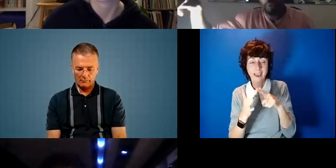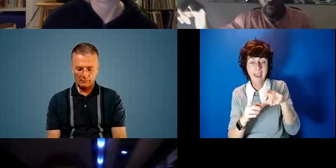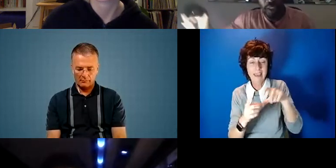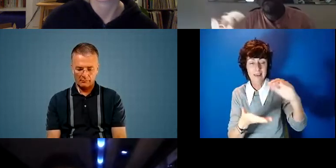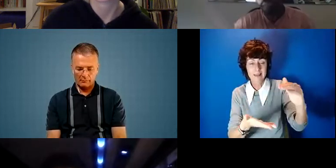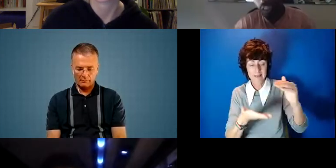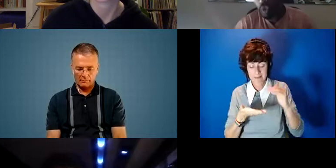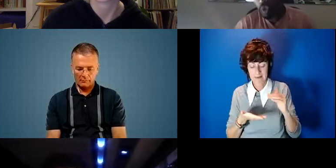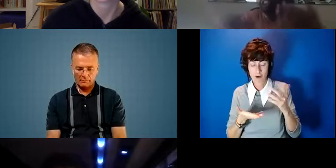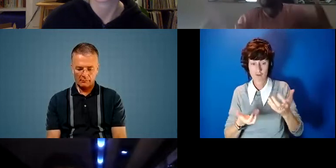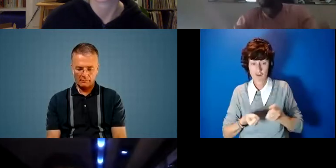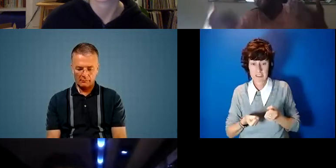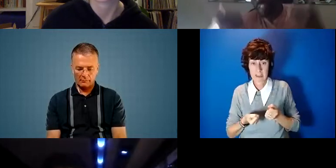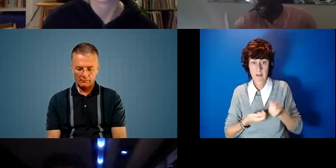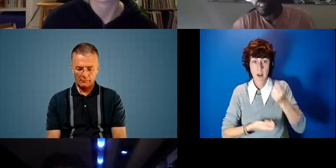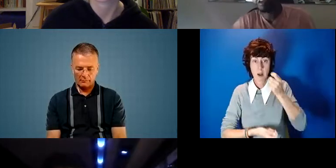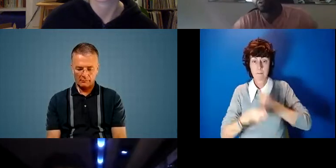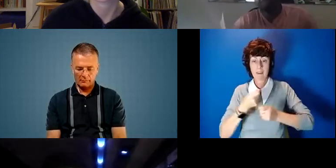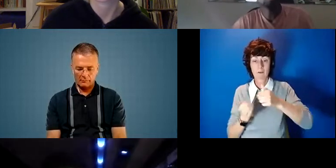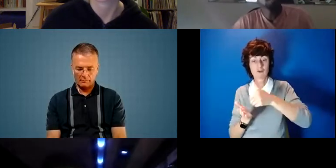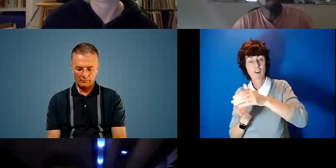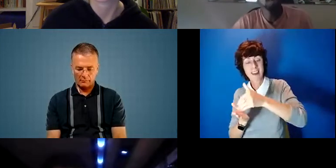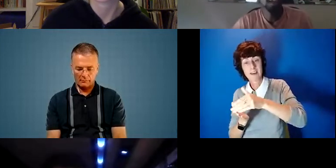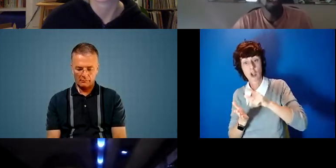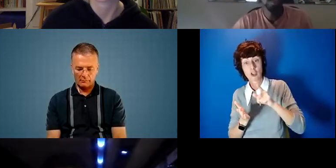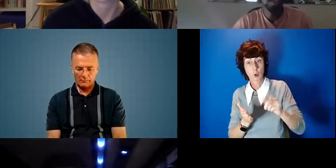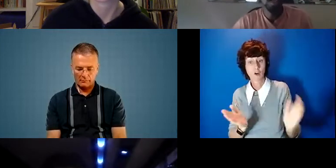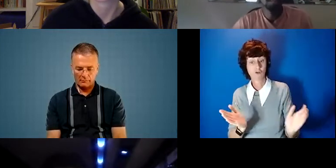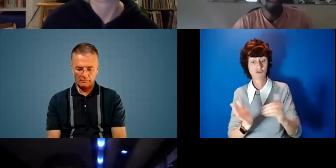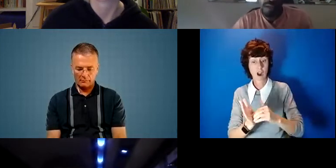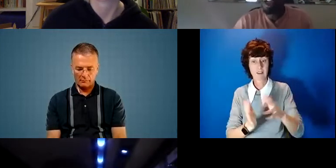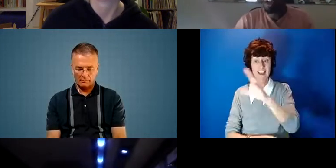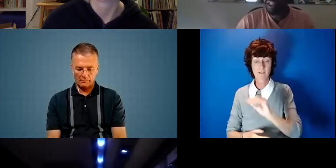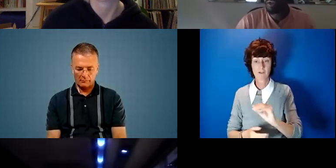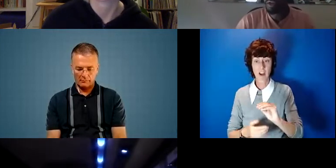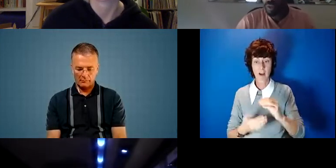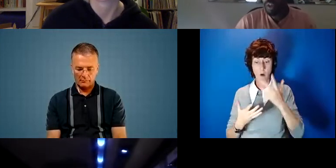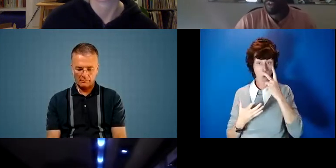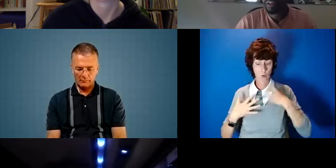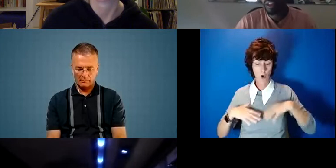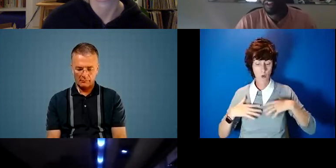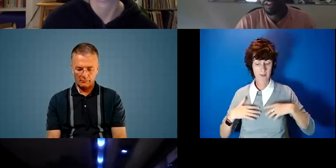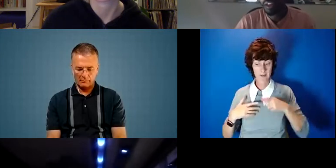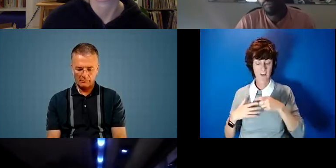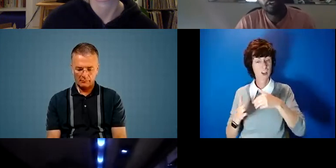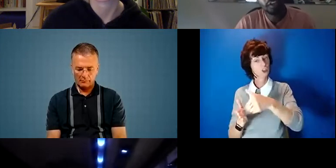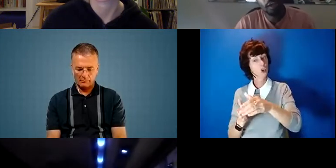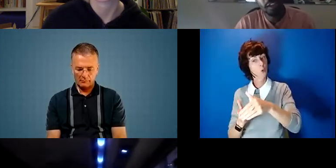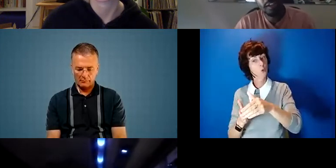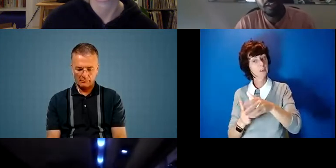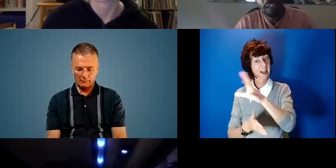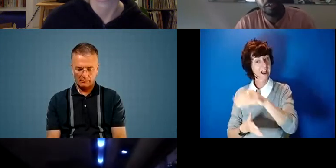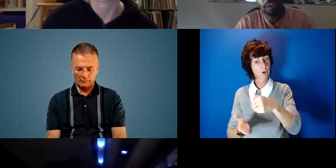the voyage becomes straight because the second hand clothing arrive in Africa and somehow they are sold in African